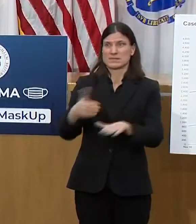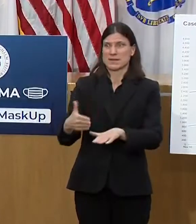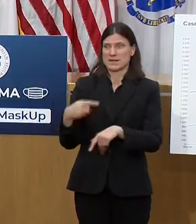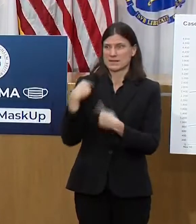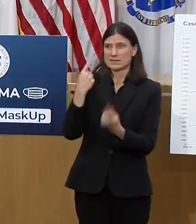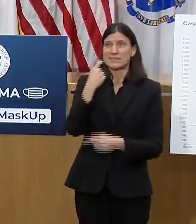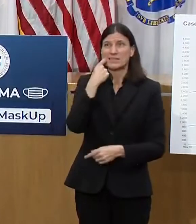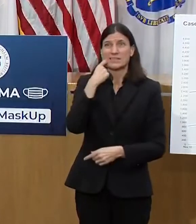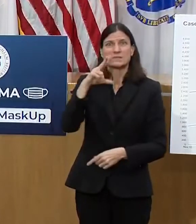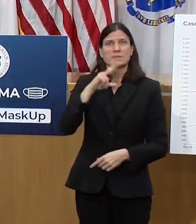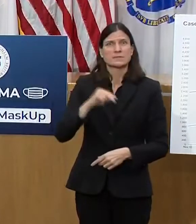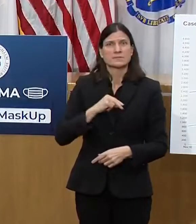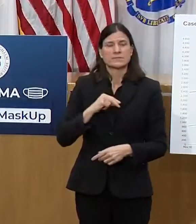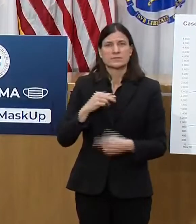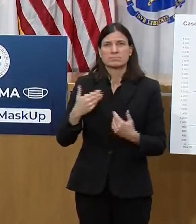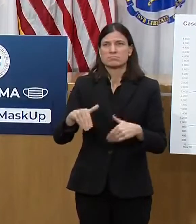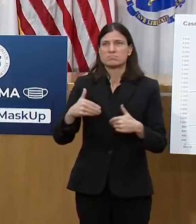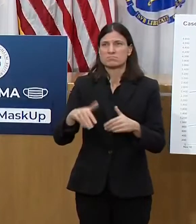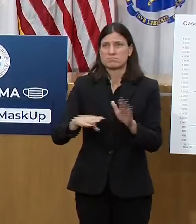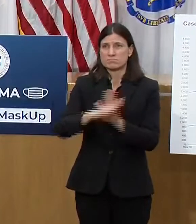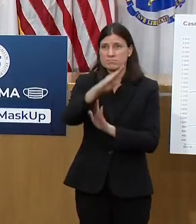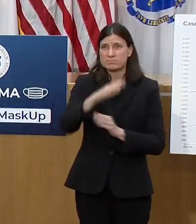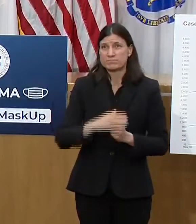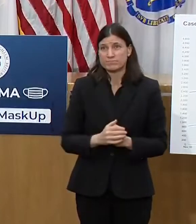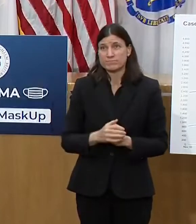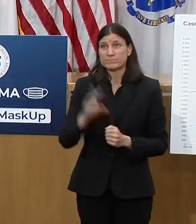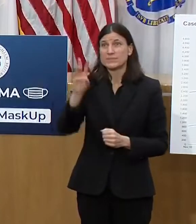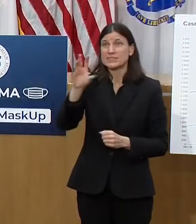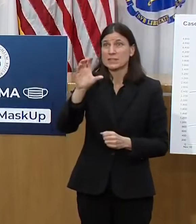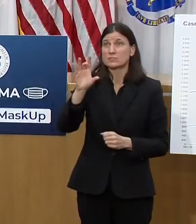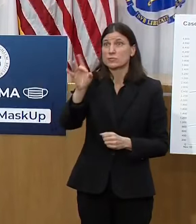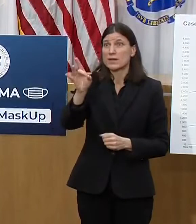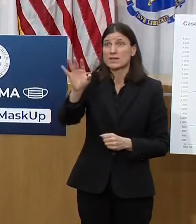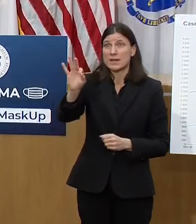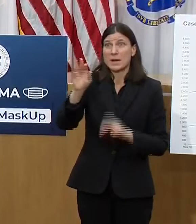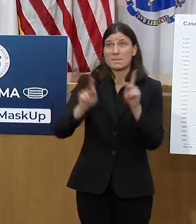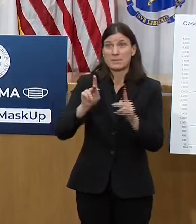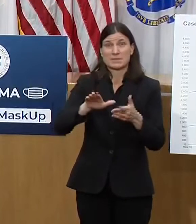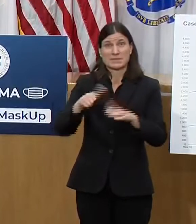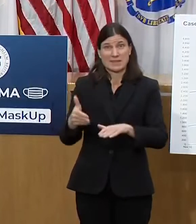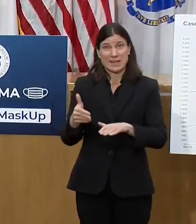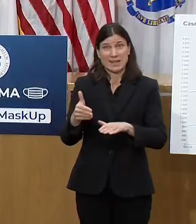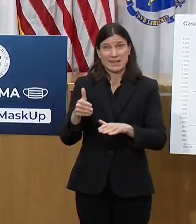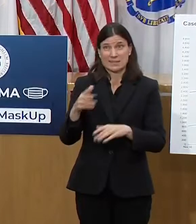689 people have died in Massachusetts since Thanksgiving due to COVID.